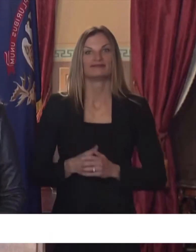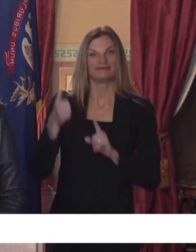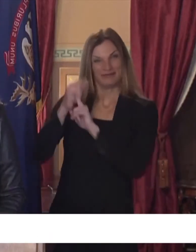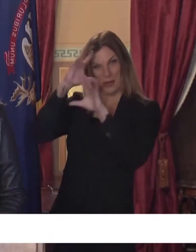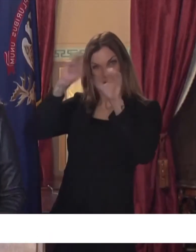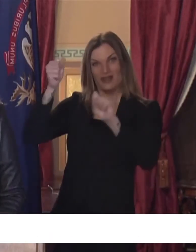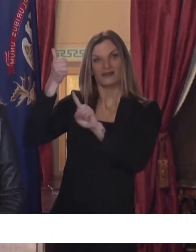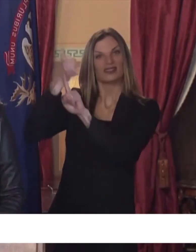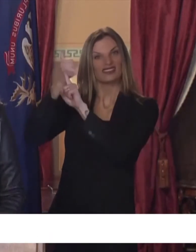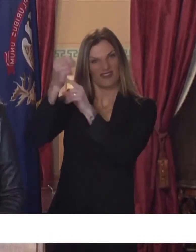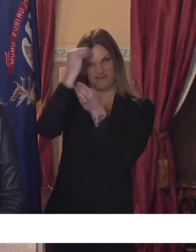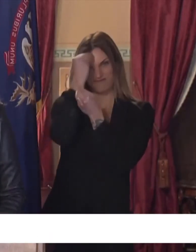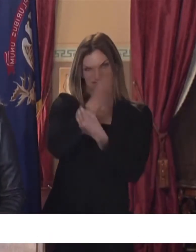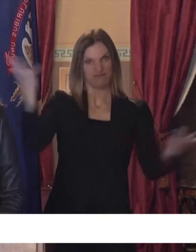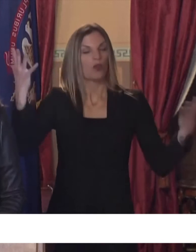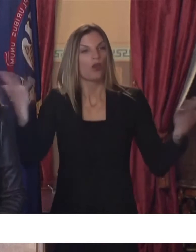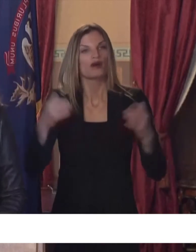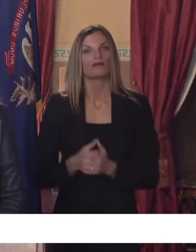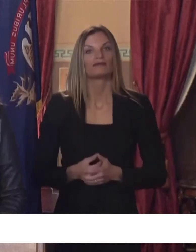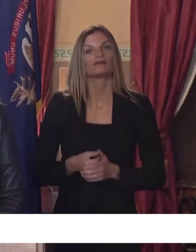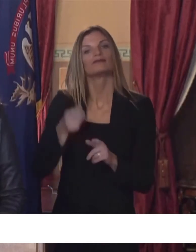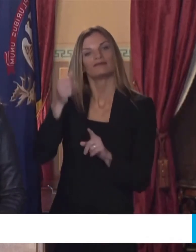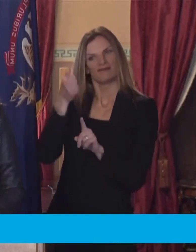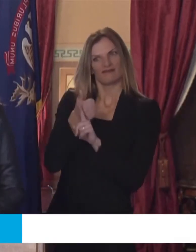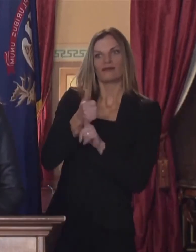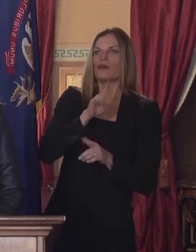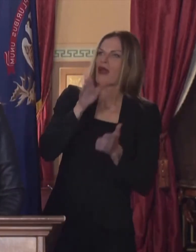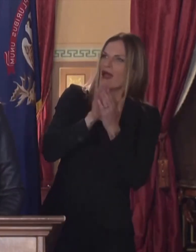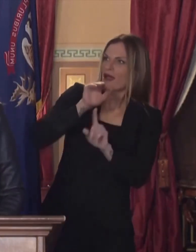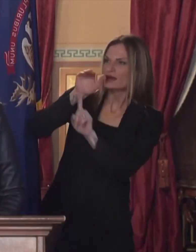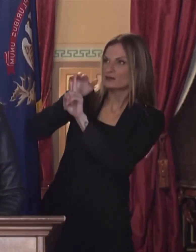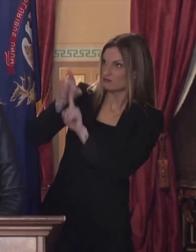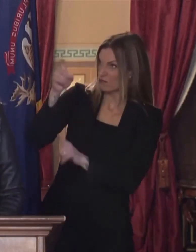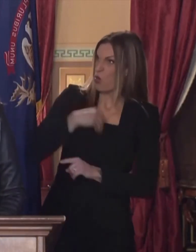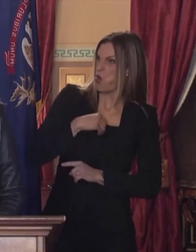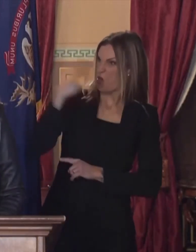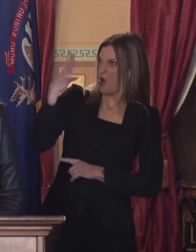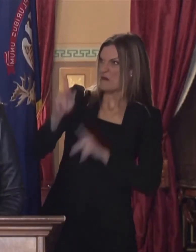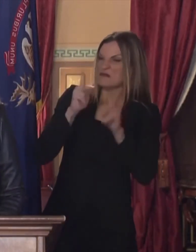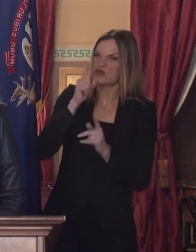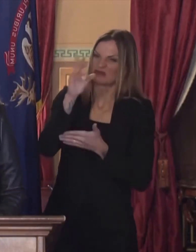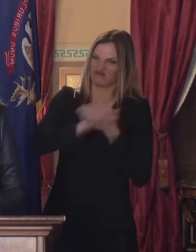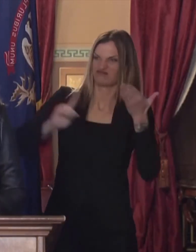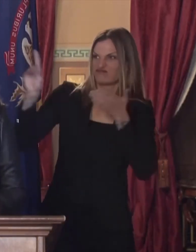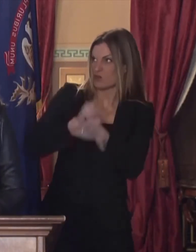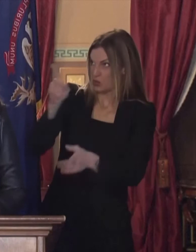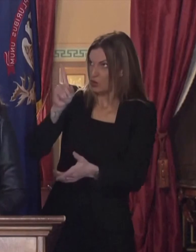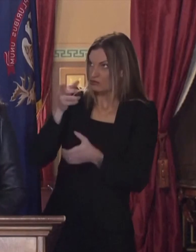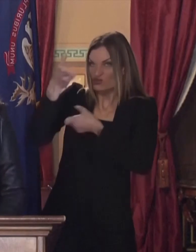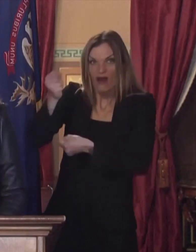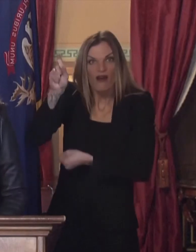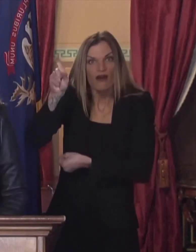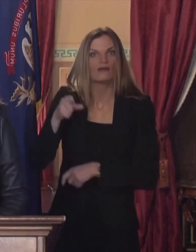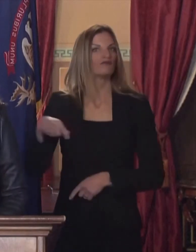States stood before the American people and refused to condemn white supremacists and hate groups like these two